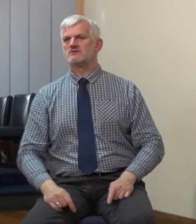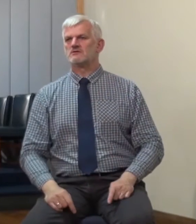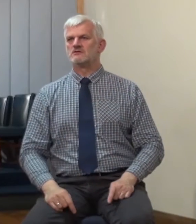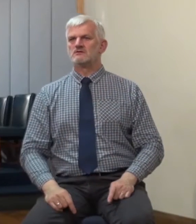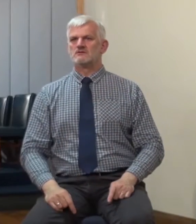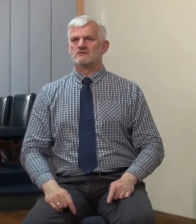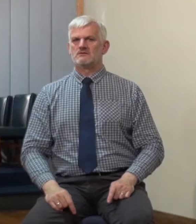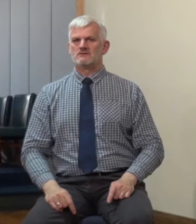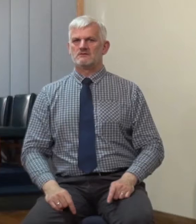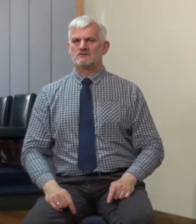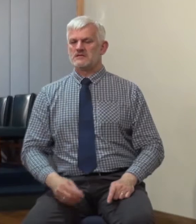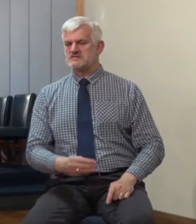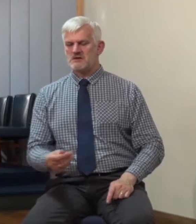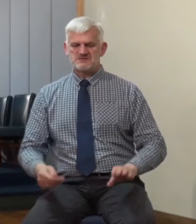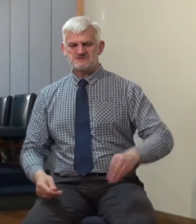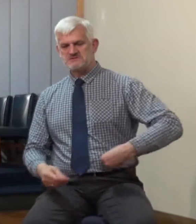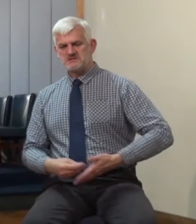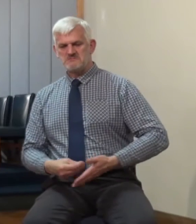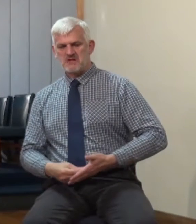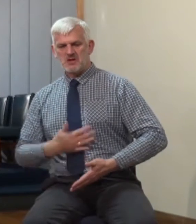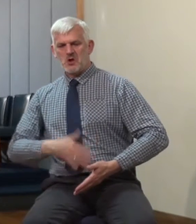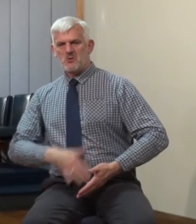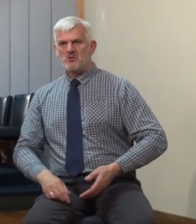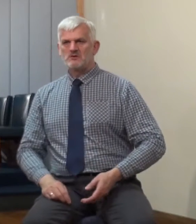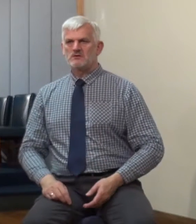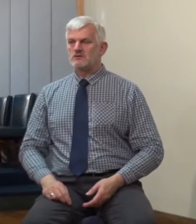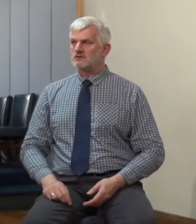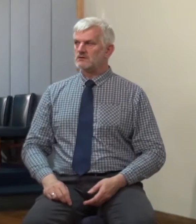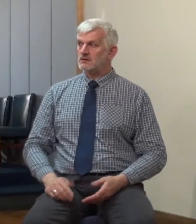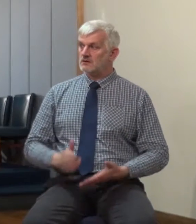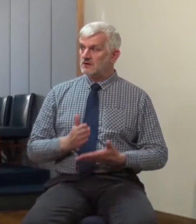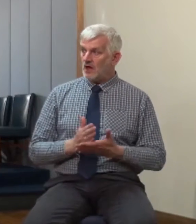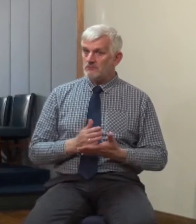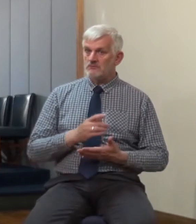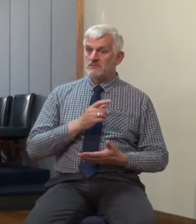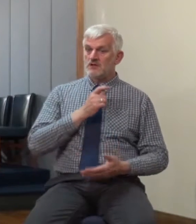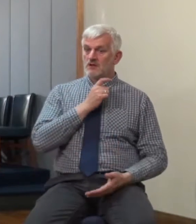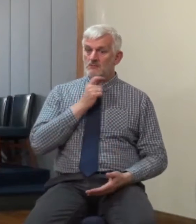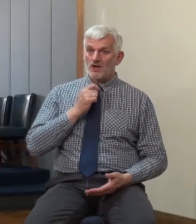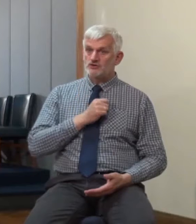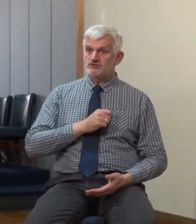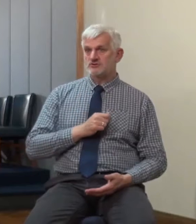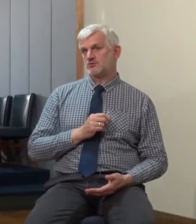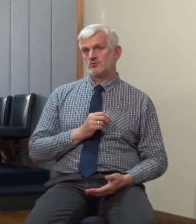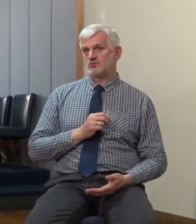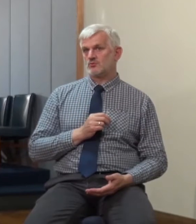condemned in the end it turns out he isn't a believer who's illustrated at all but he seems to have position and